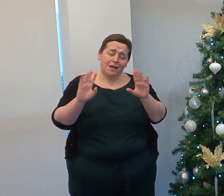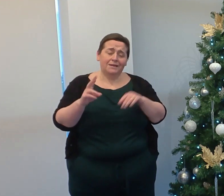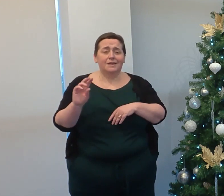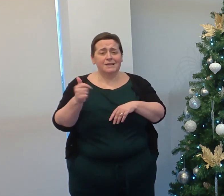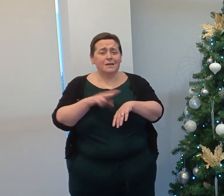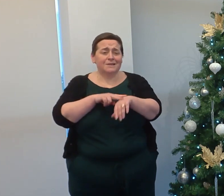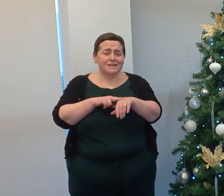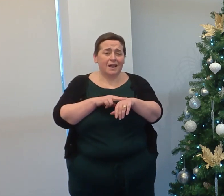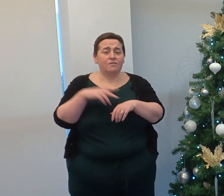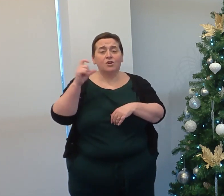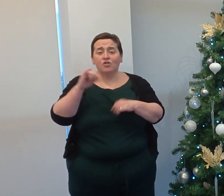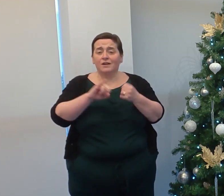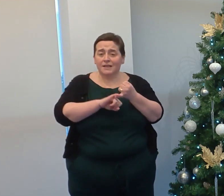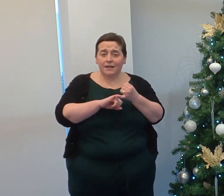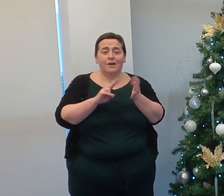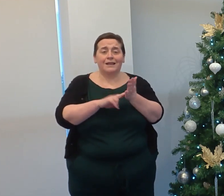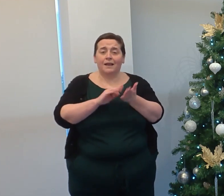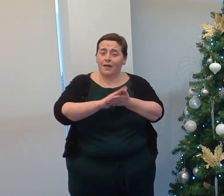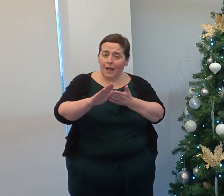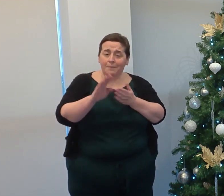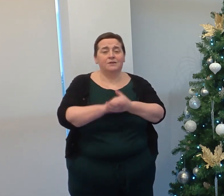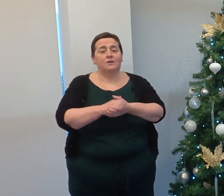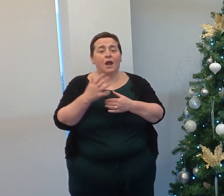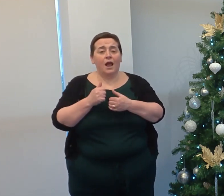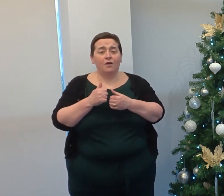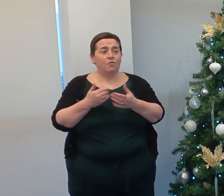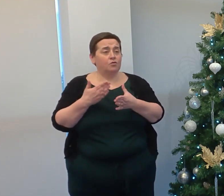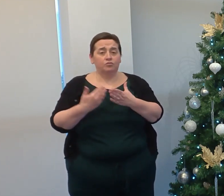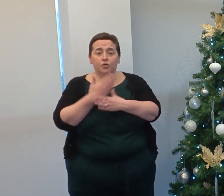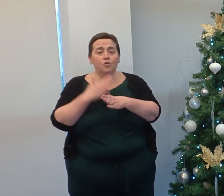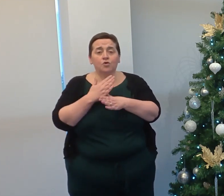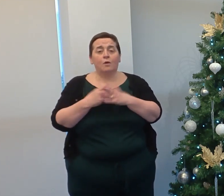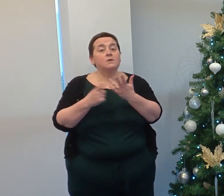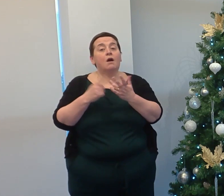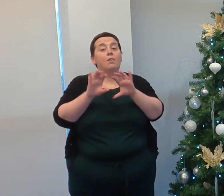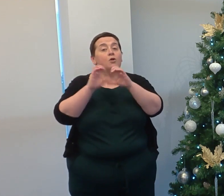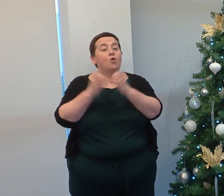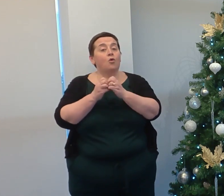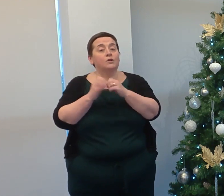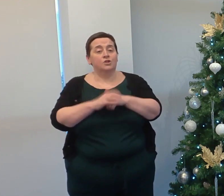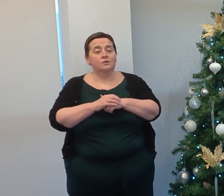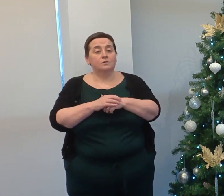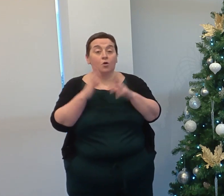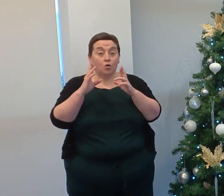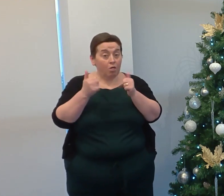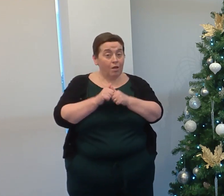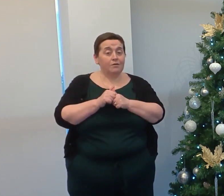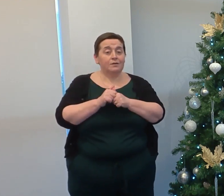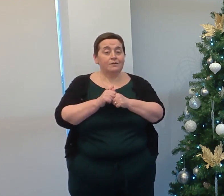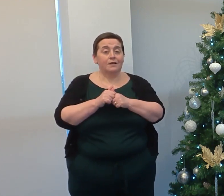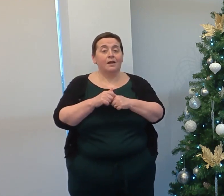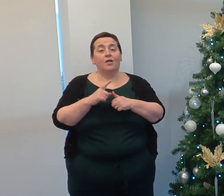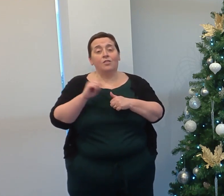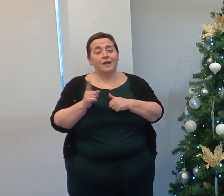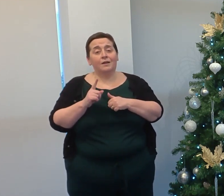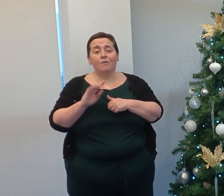farewell to some staff, Greg Stitt and Neil Hammond, who have gained positions at other colleges in the sector. So good luck to them.